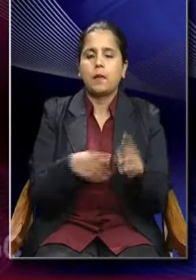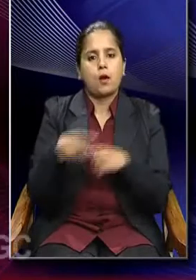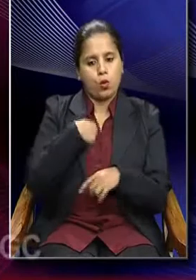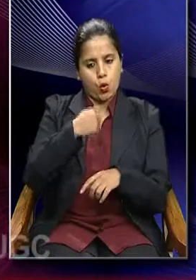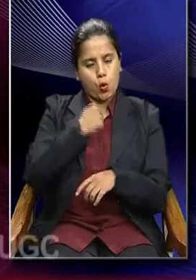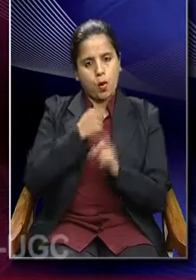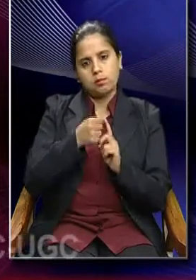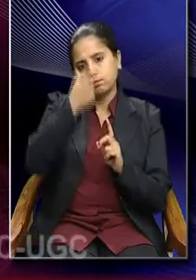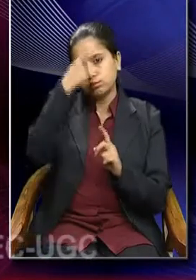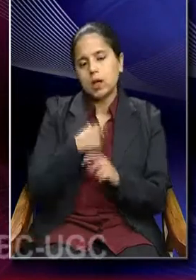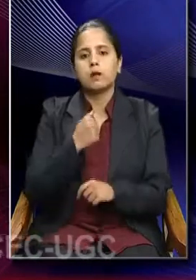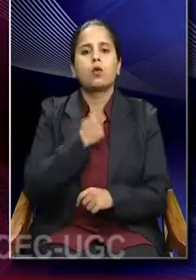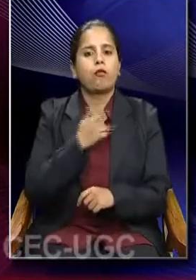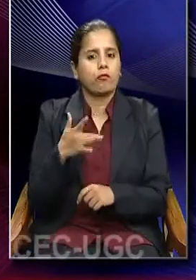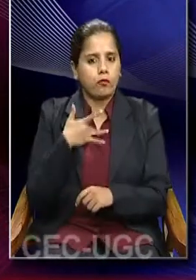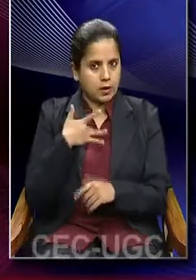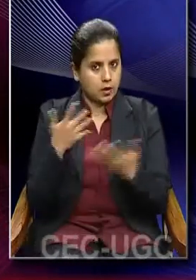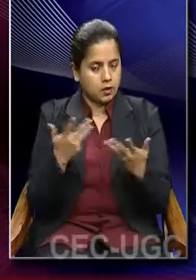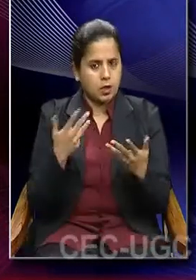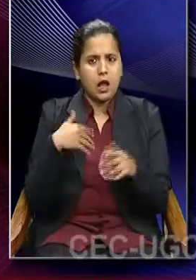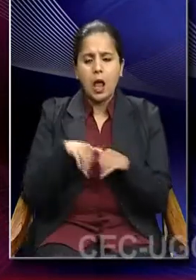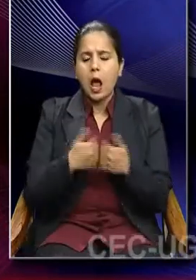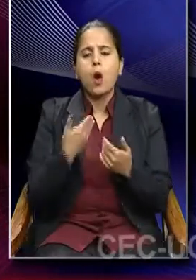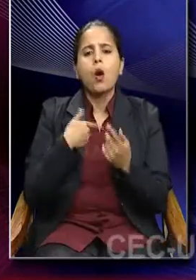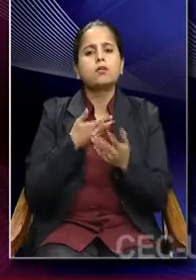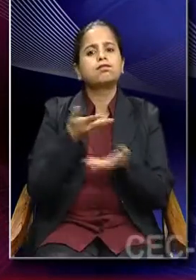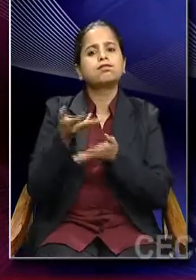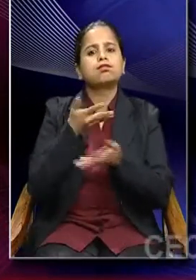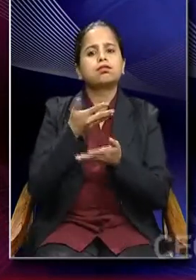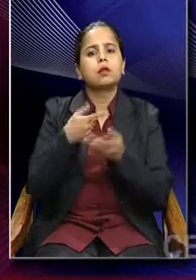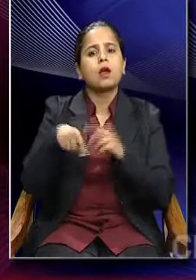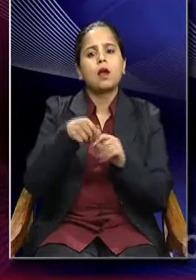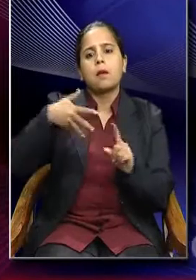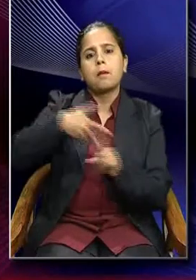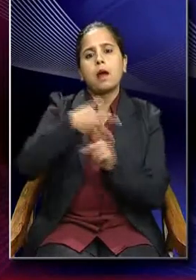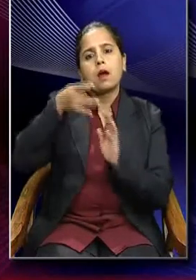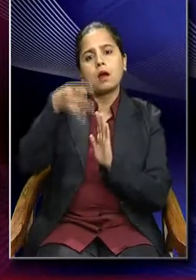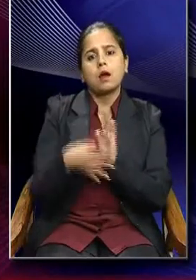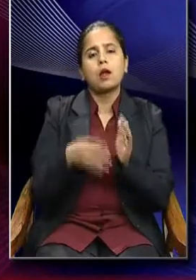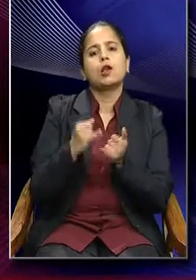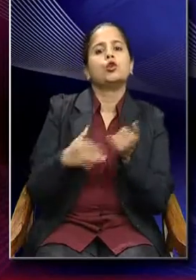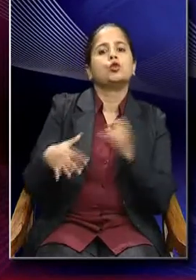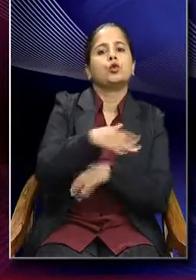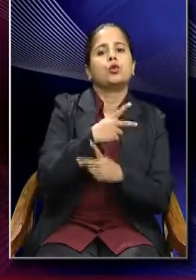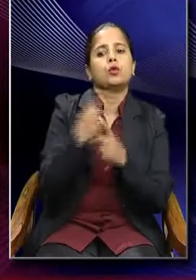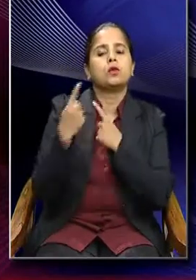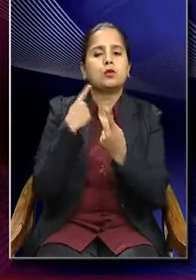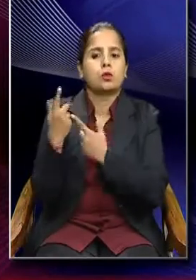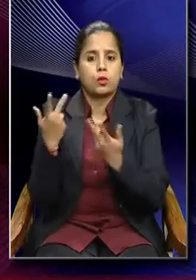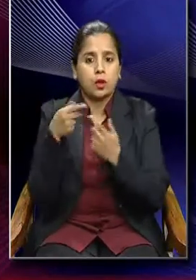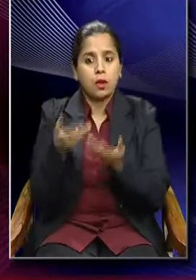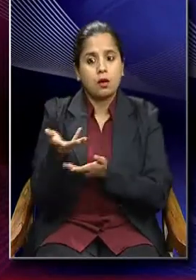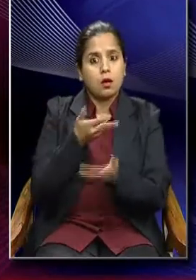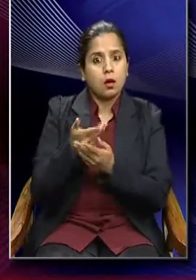personality, on how we interact a biography with the social milieu. That interaction